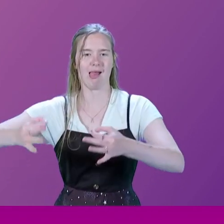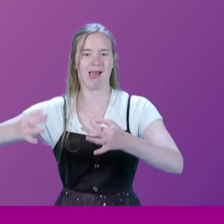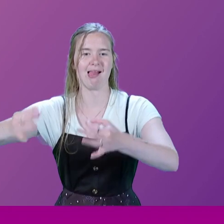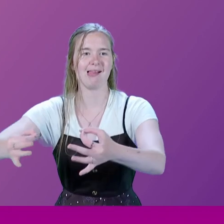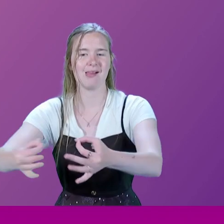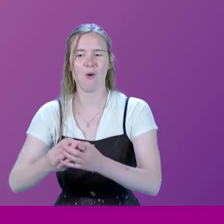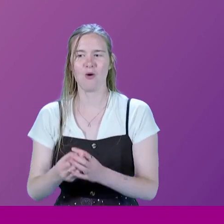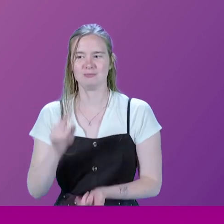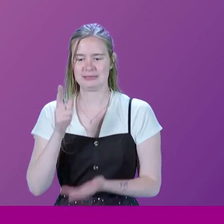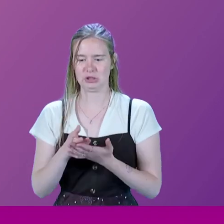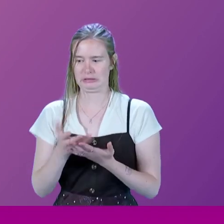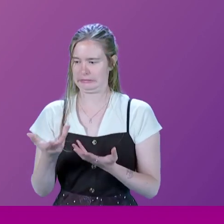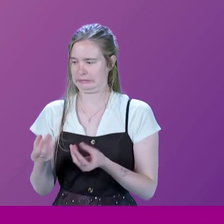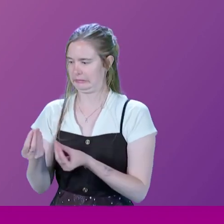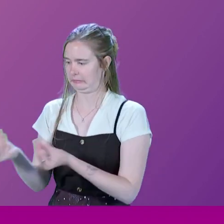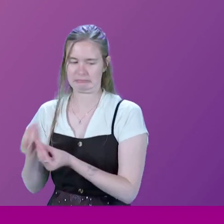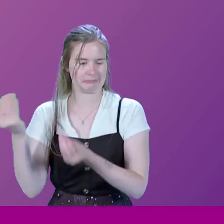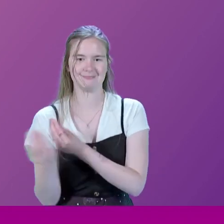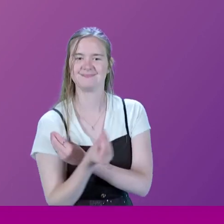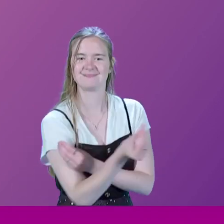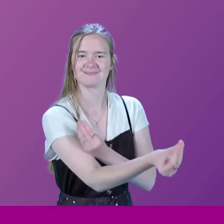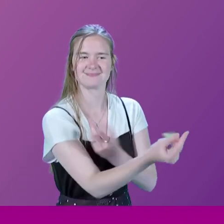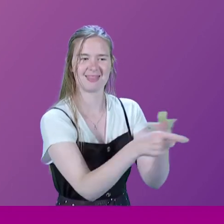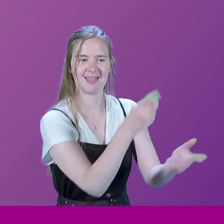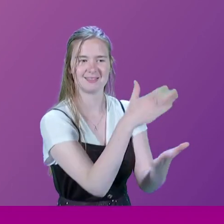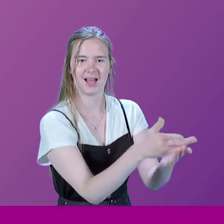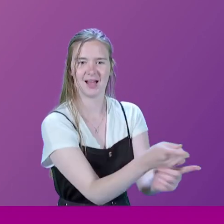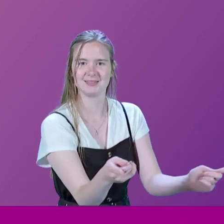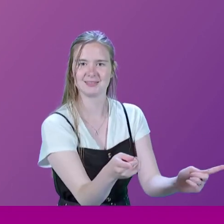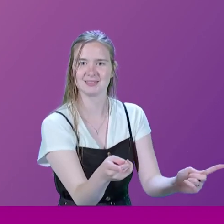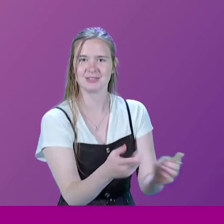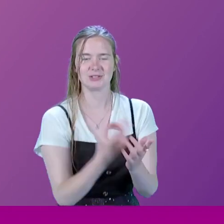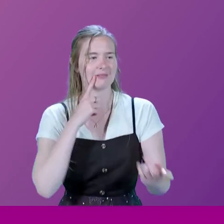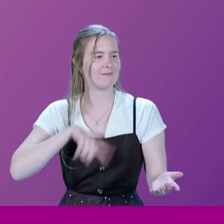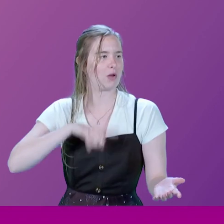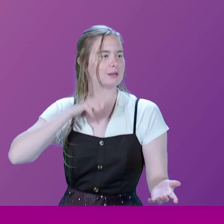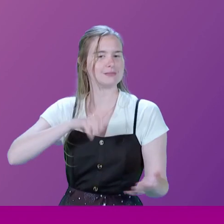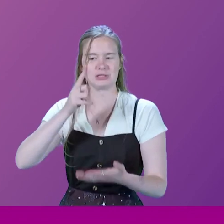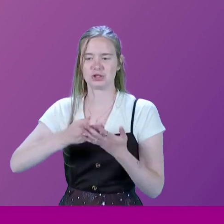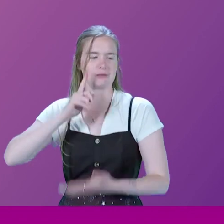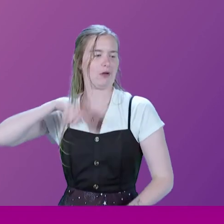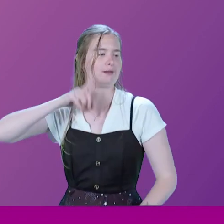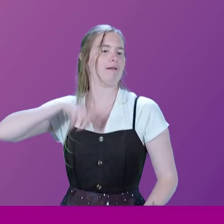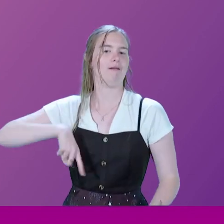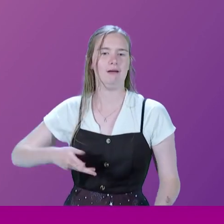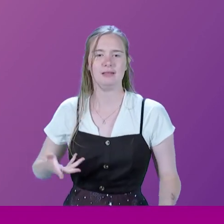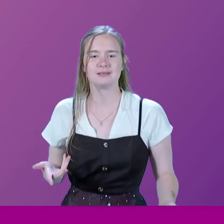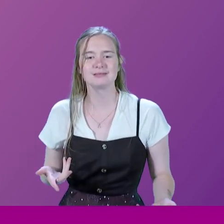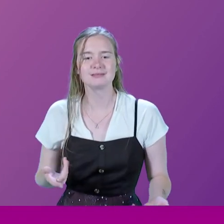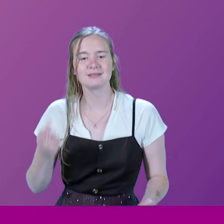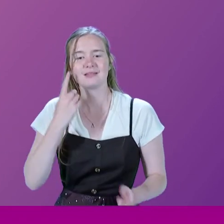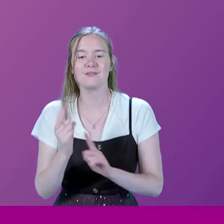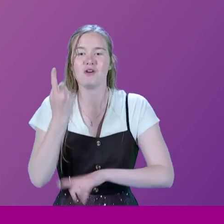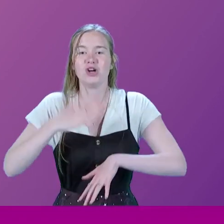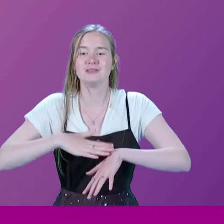subcontracting it to a committee or an inquiry or whatever, always avoiding decision-making. And this will be the